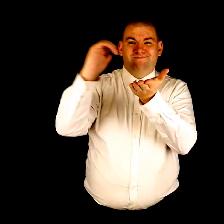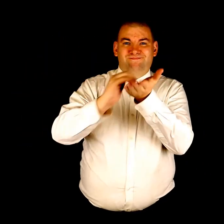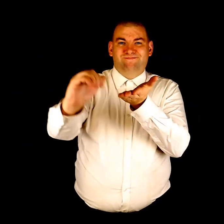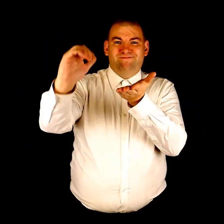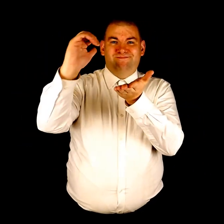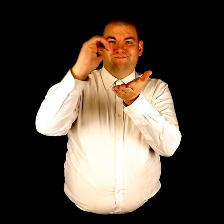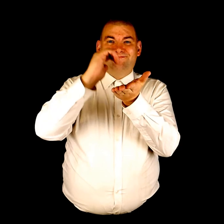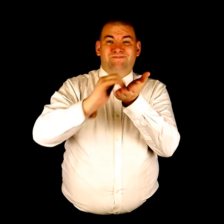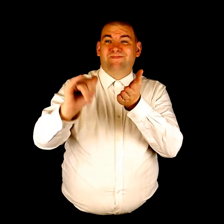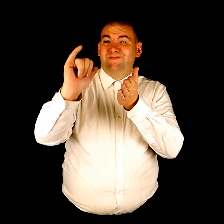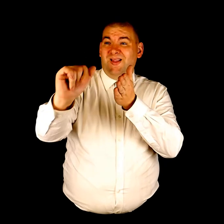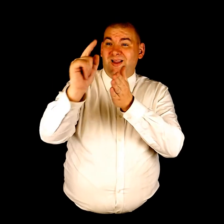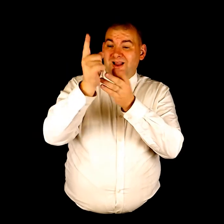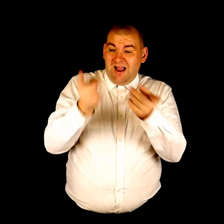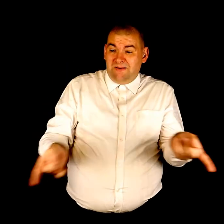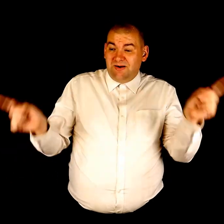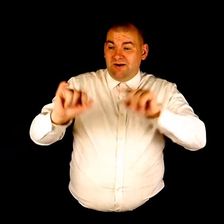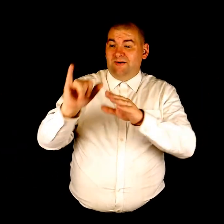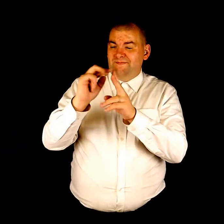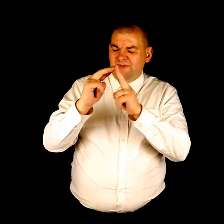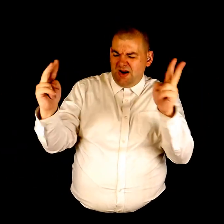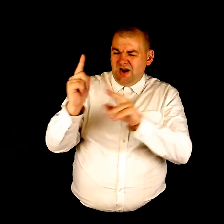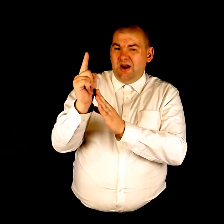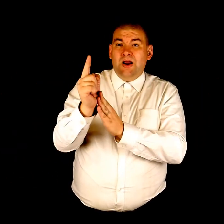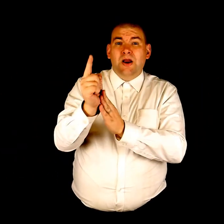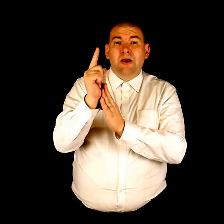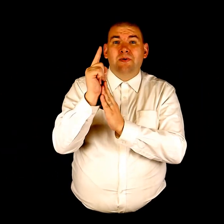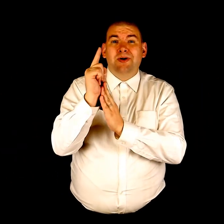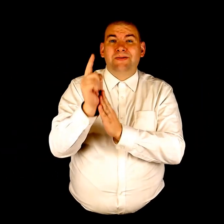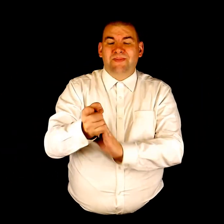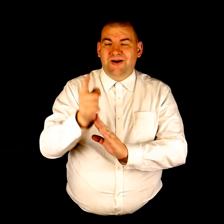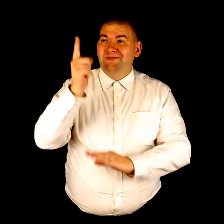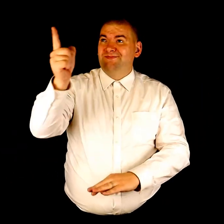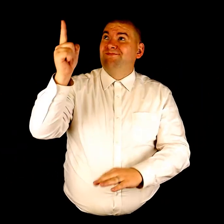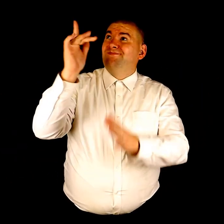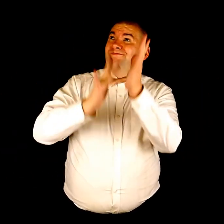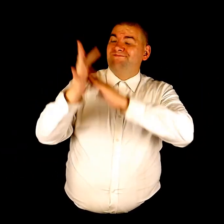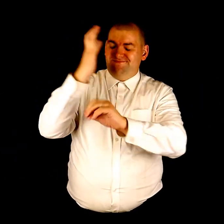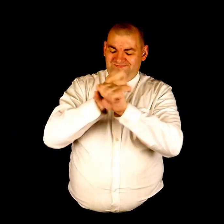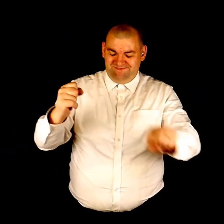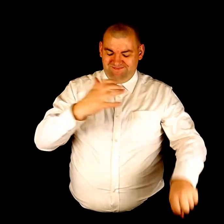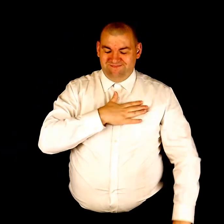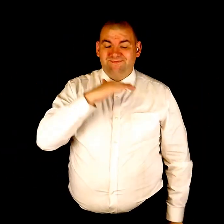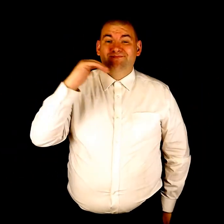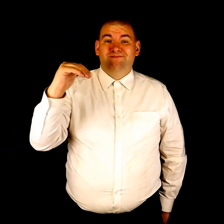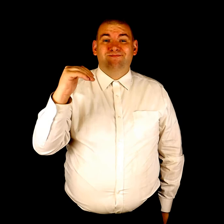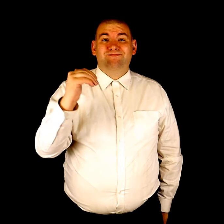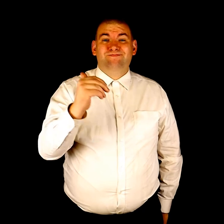And it happened that very moment He saved my soul